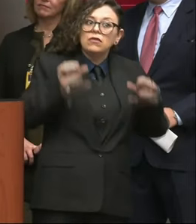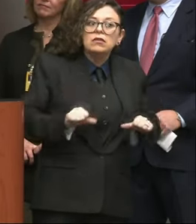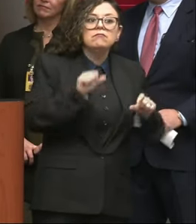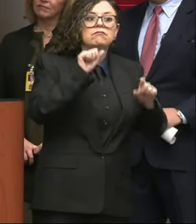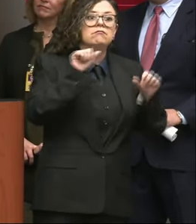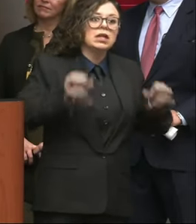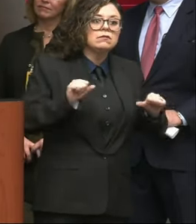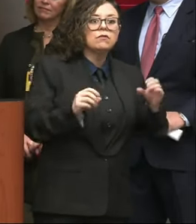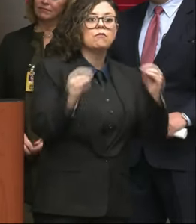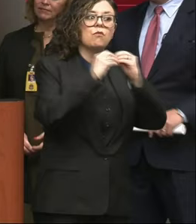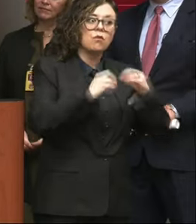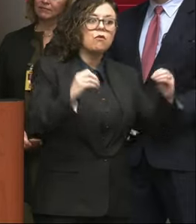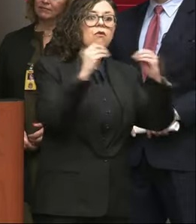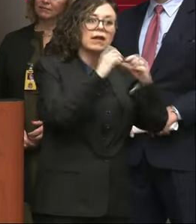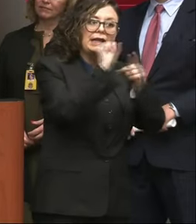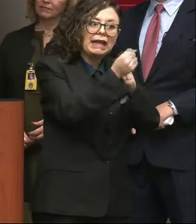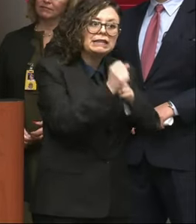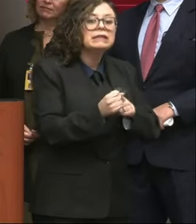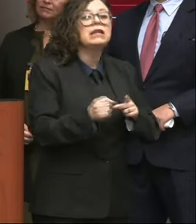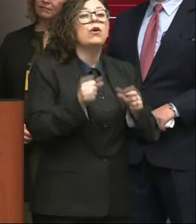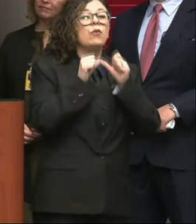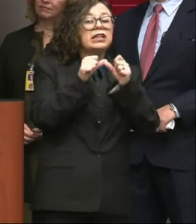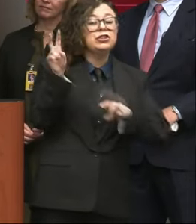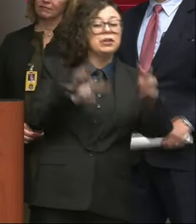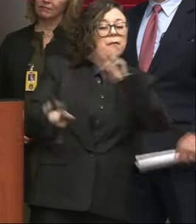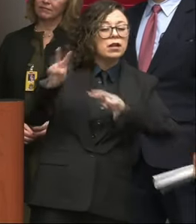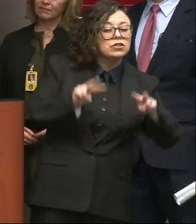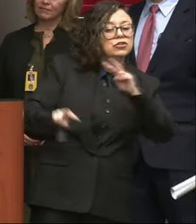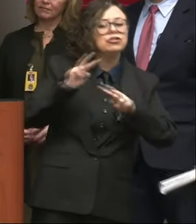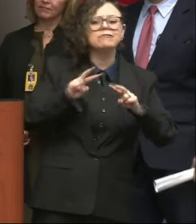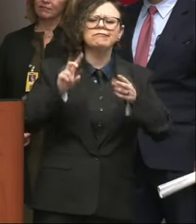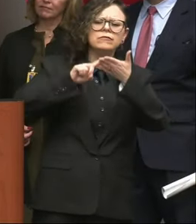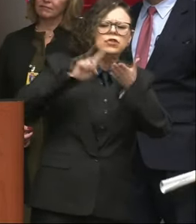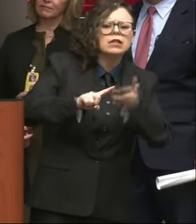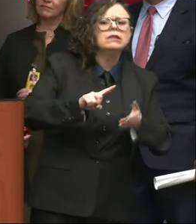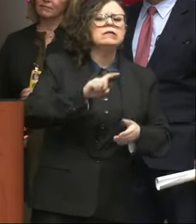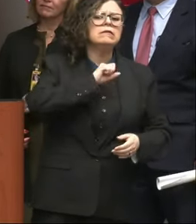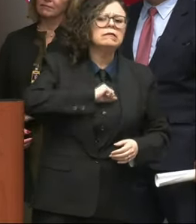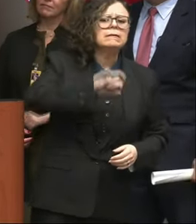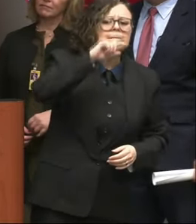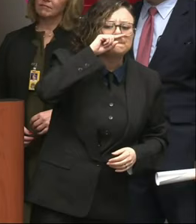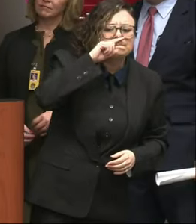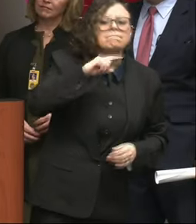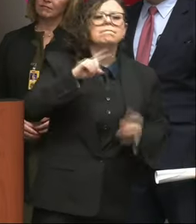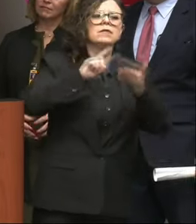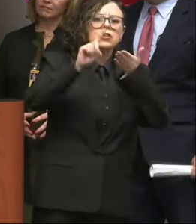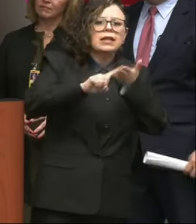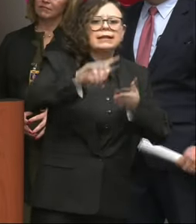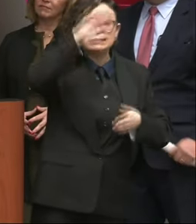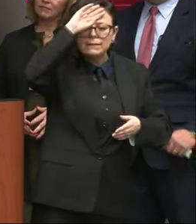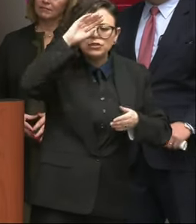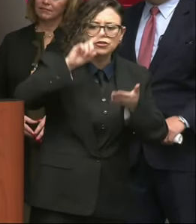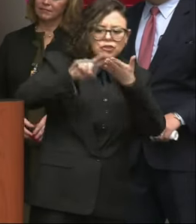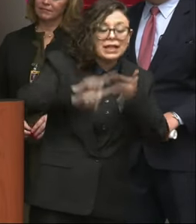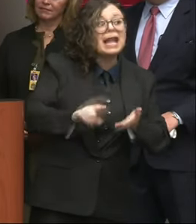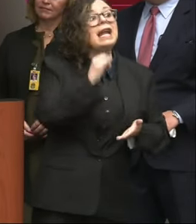continue to monitor these passengers every day, twice a day with temperature checks. We're looking at symptoms and the moment we suspect that anyone might